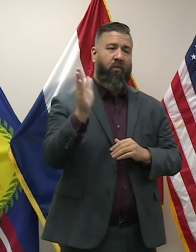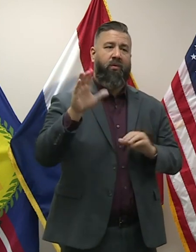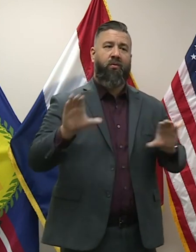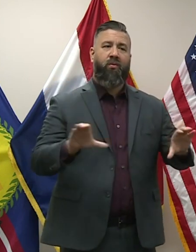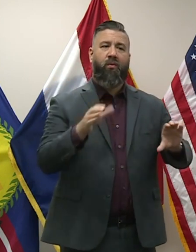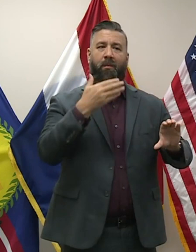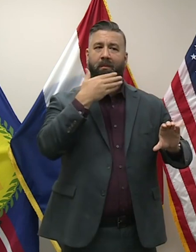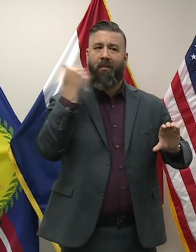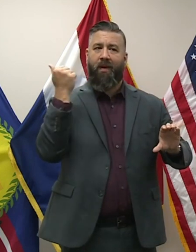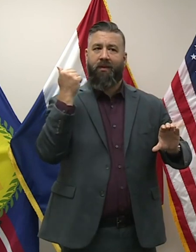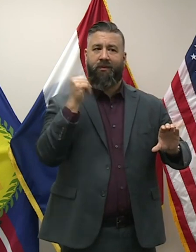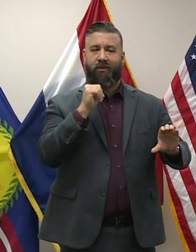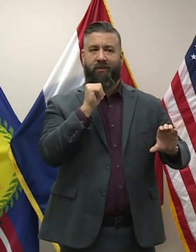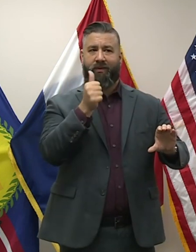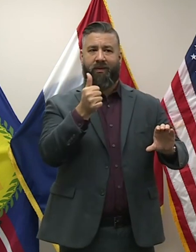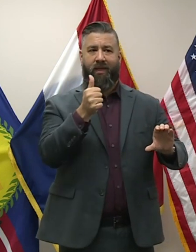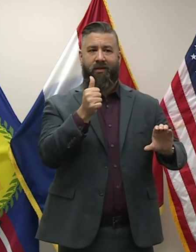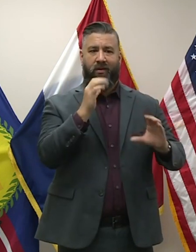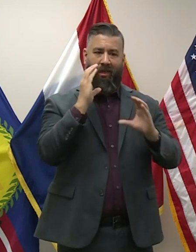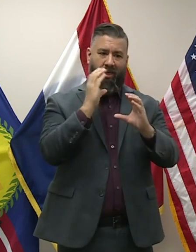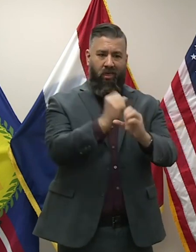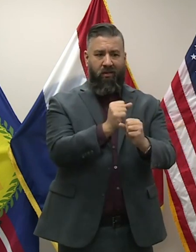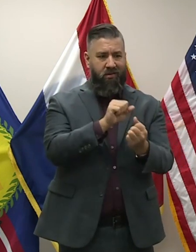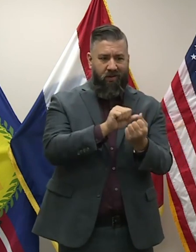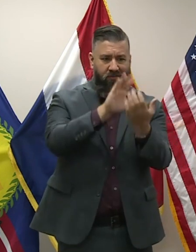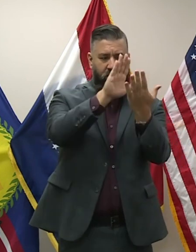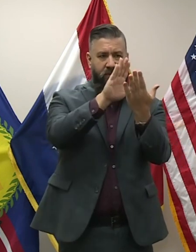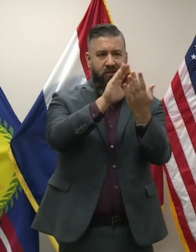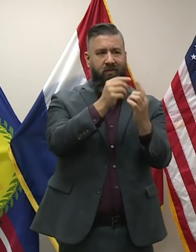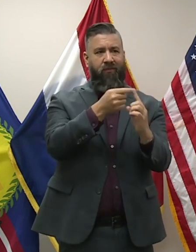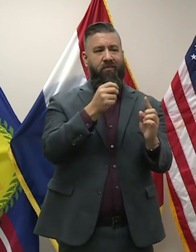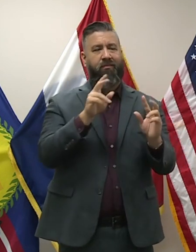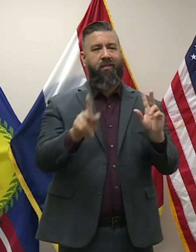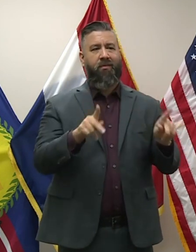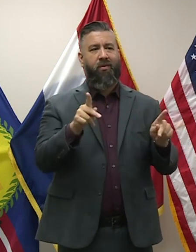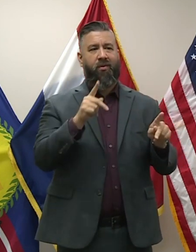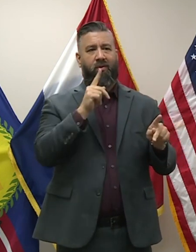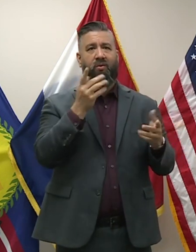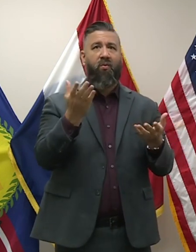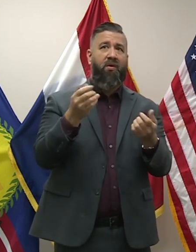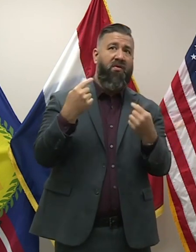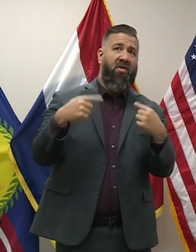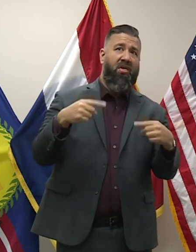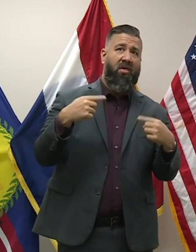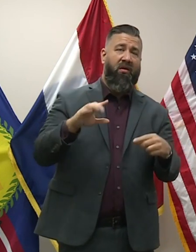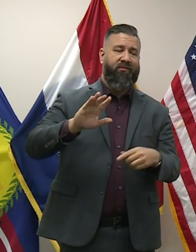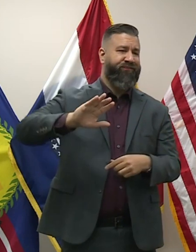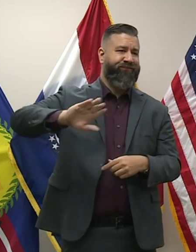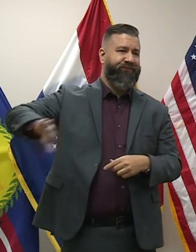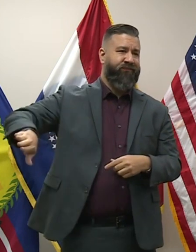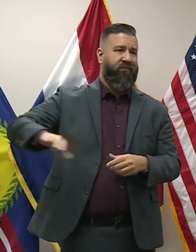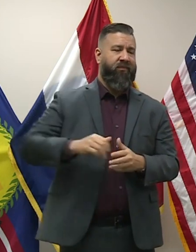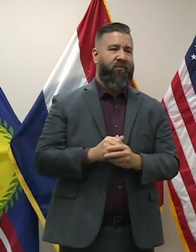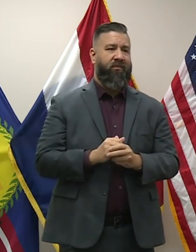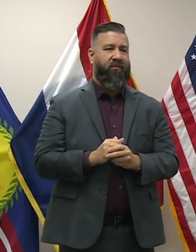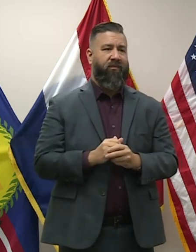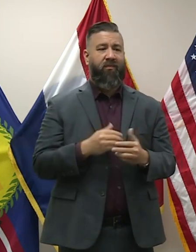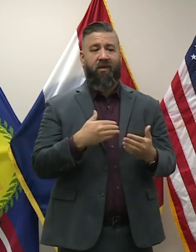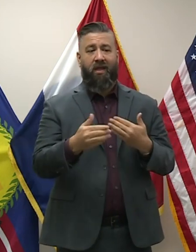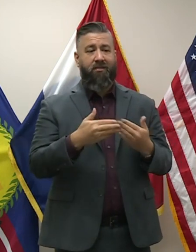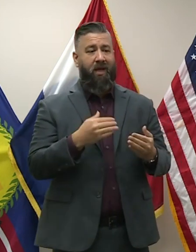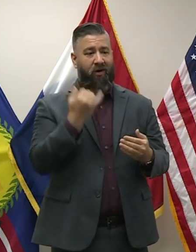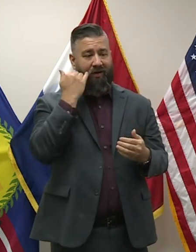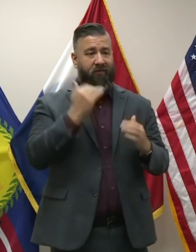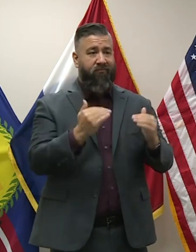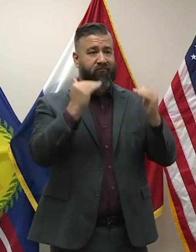not get drawn into confrontation from those who seek confrontation, whether those are elected officials